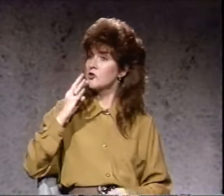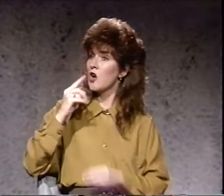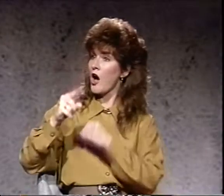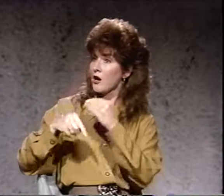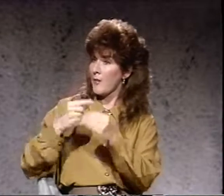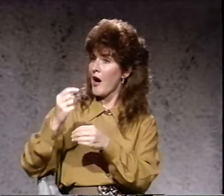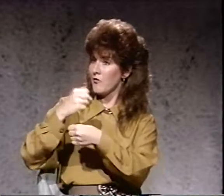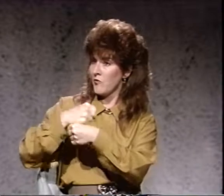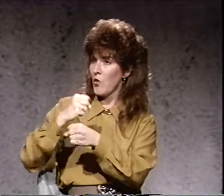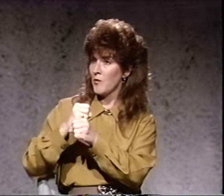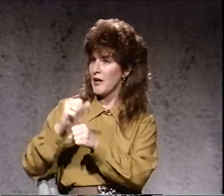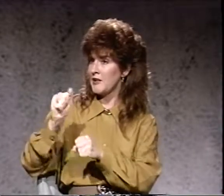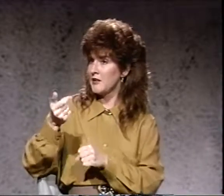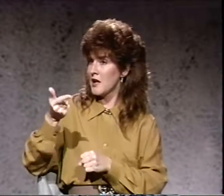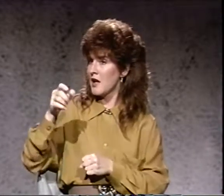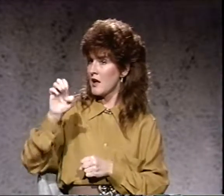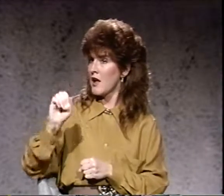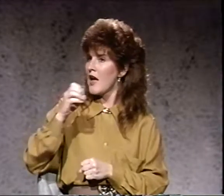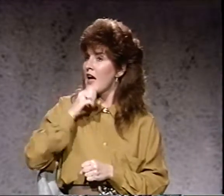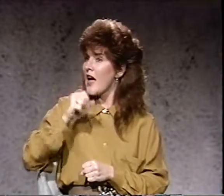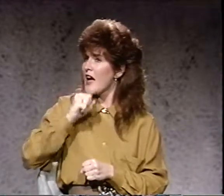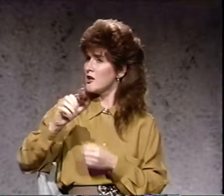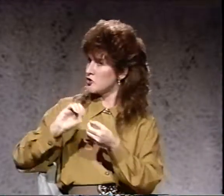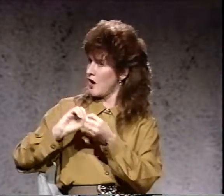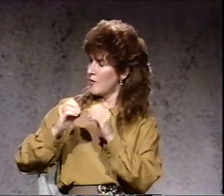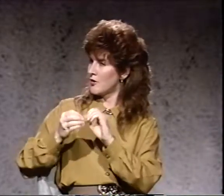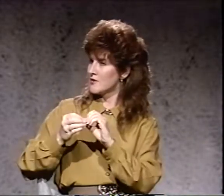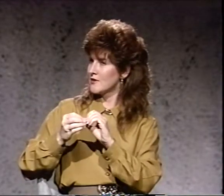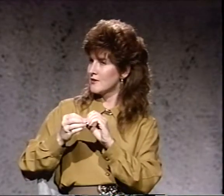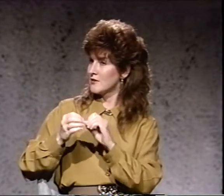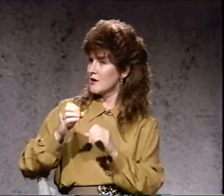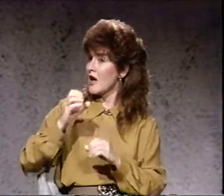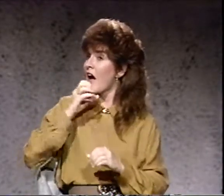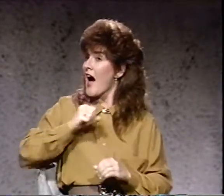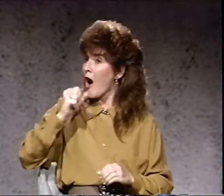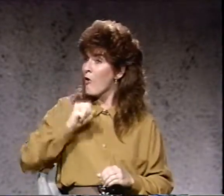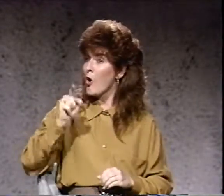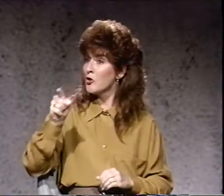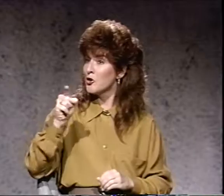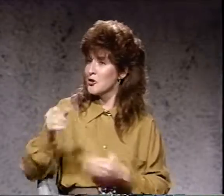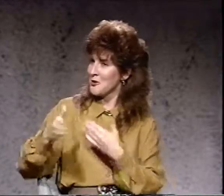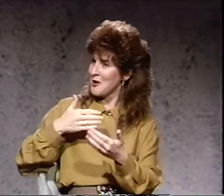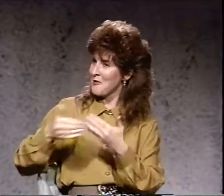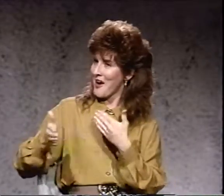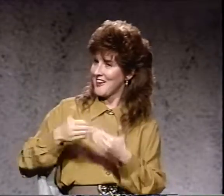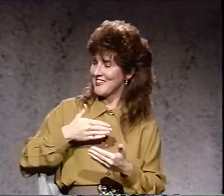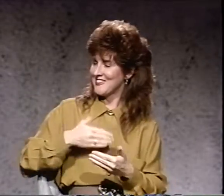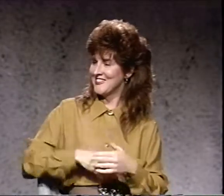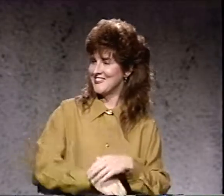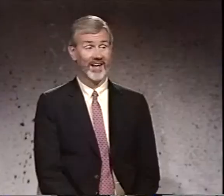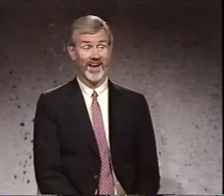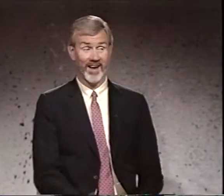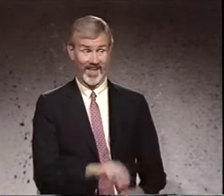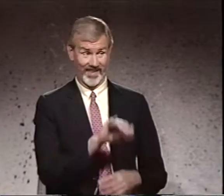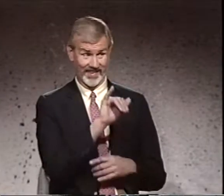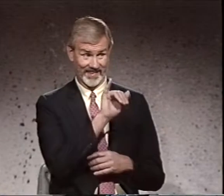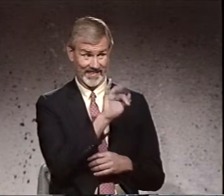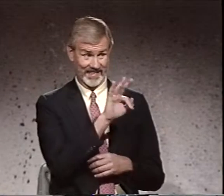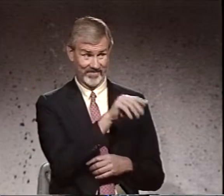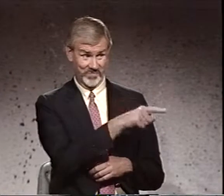talk about forming age numbers. How old are you anyway? If